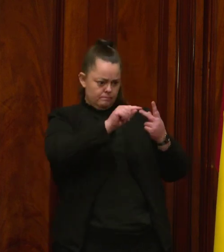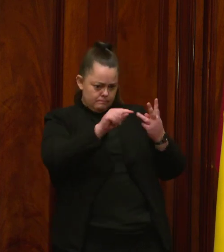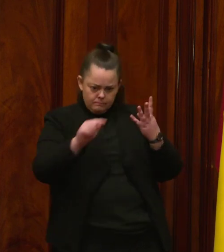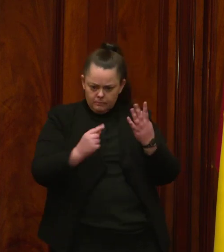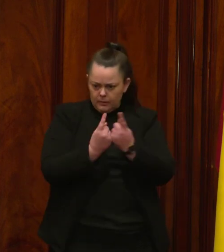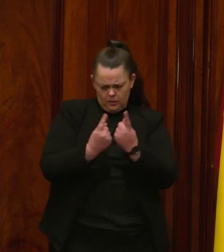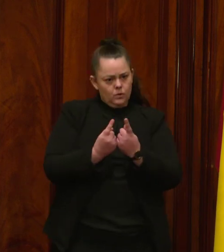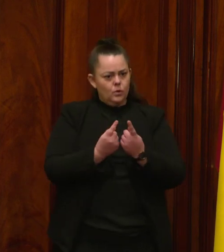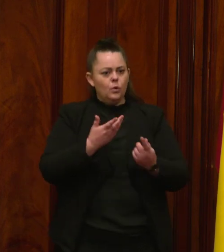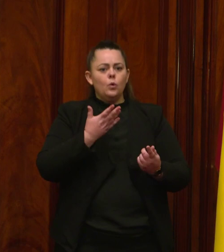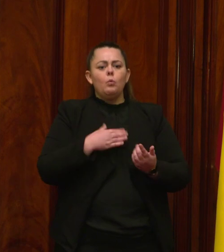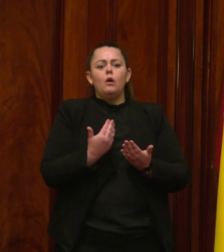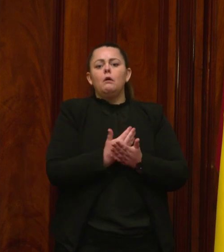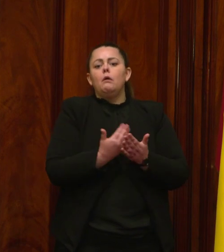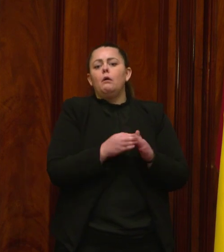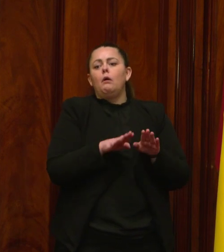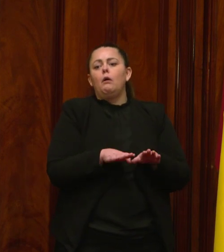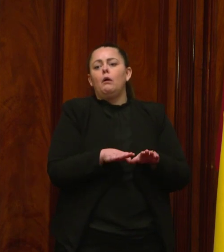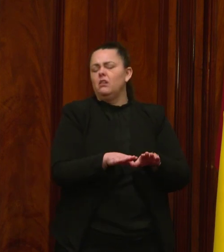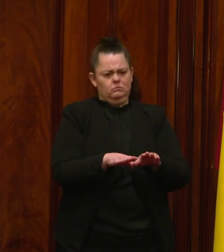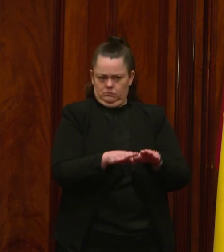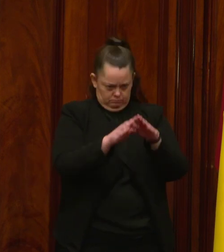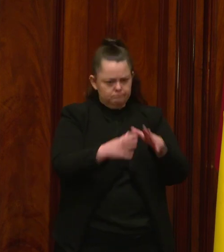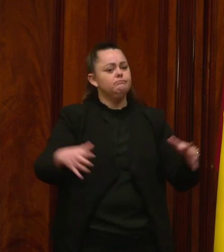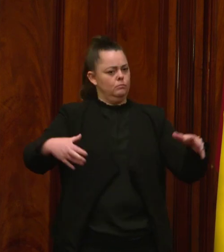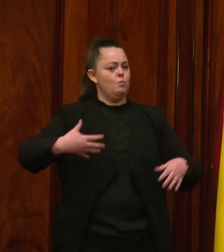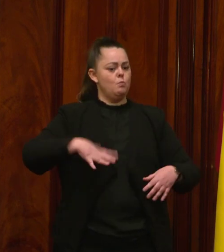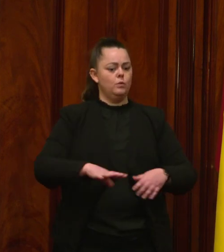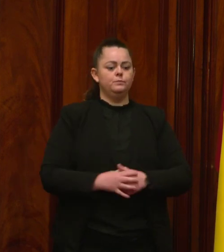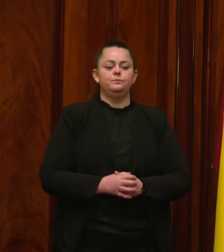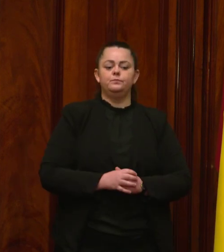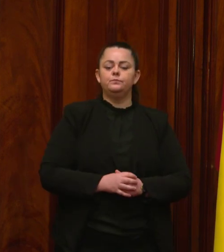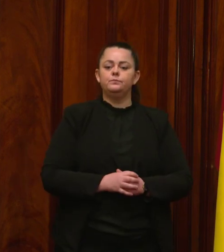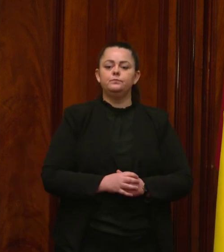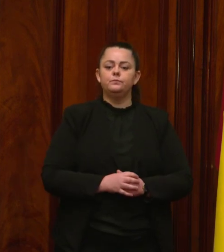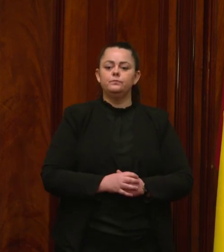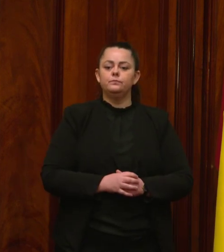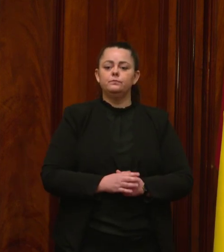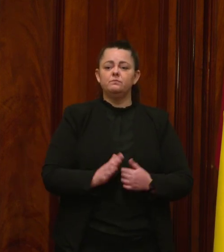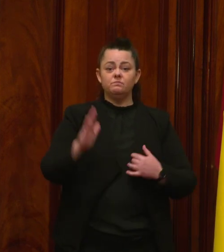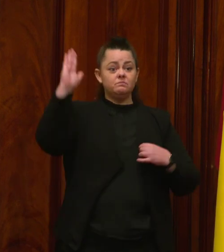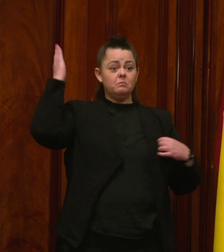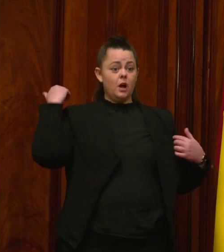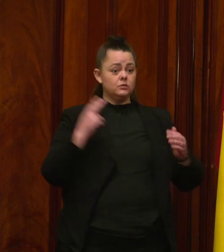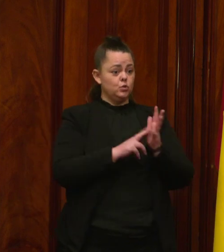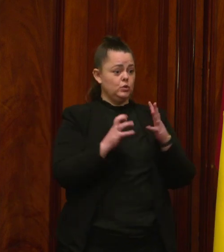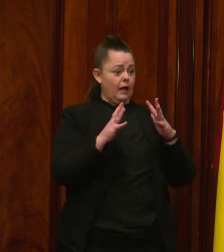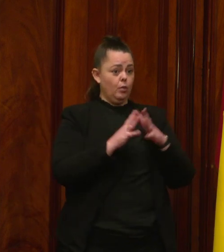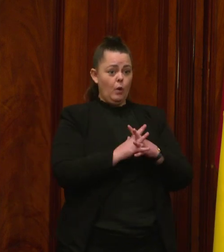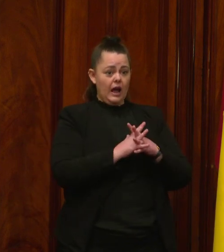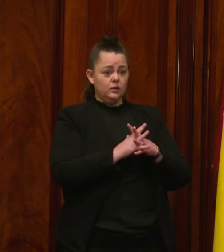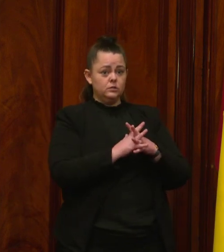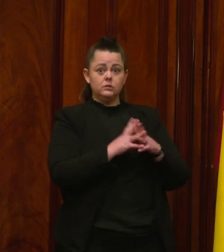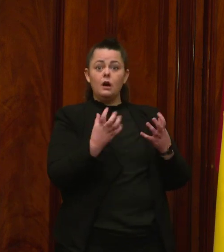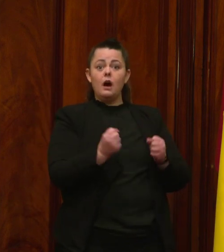Since 2015-2016, New South Wales has lost 365 public hospital beds while nearly every other